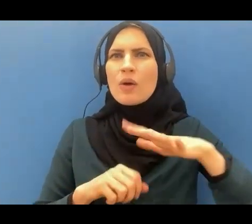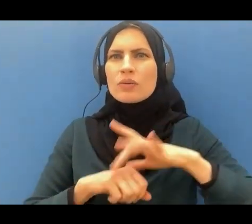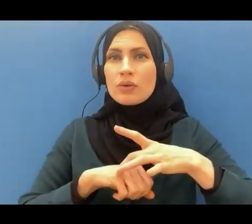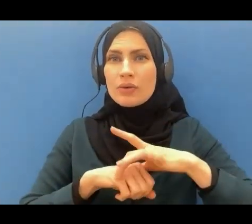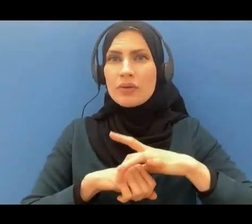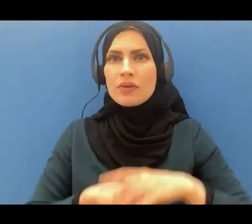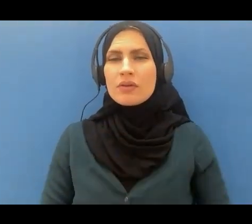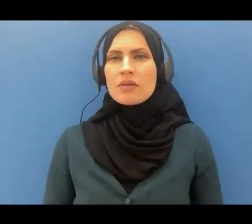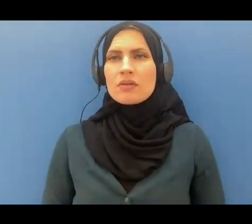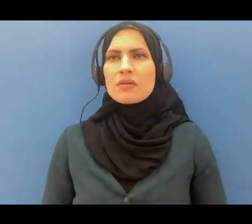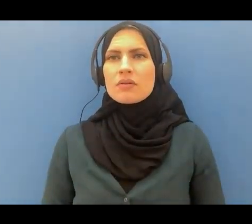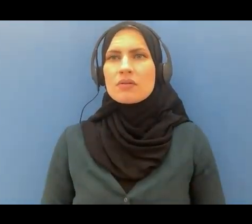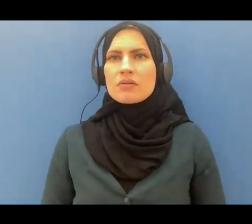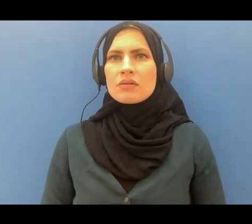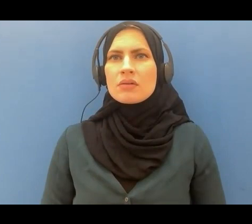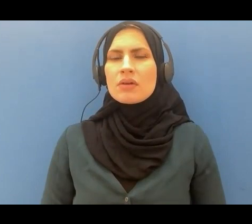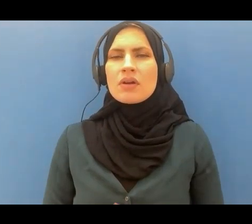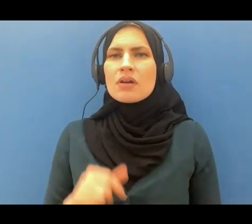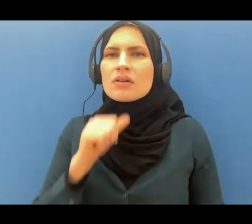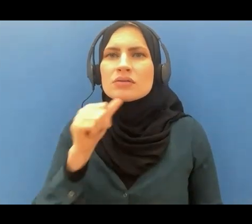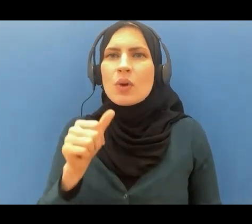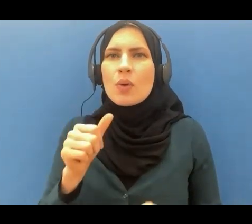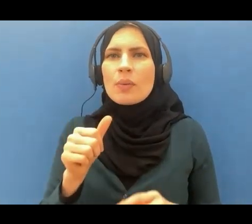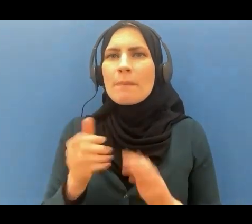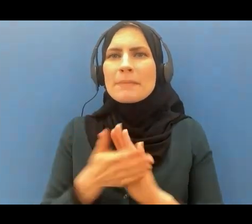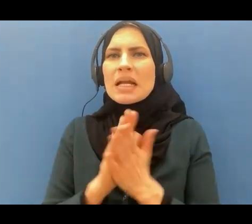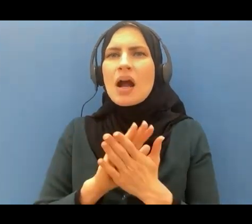don't be deluded by this don't be deceived okay